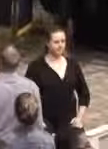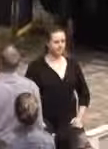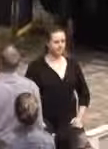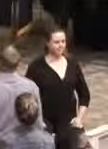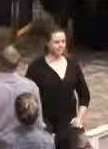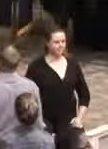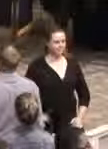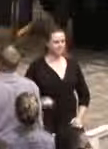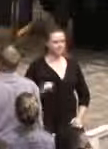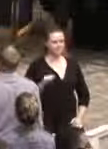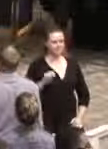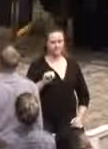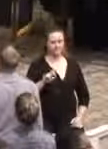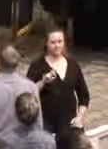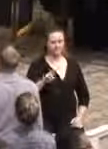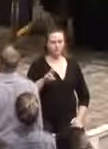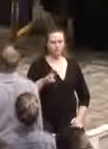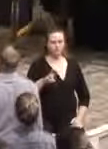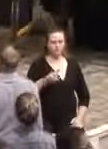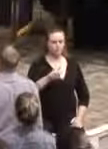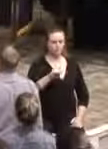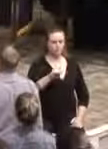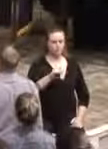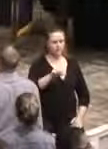Andrew Laswell.